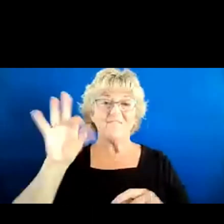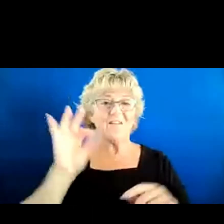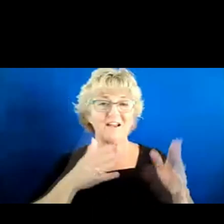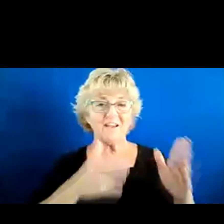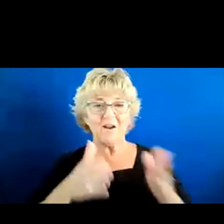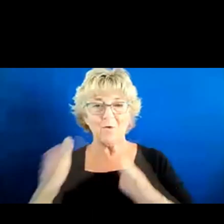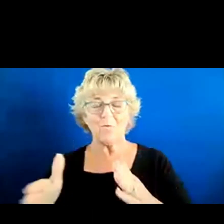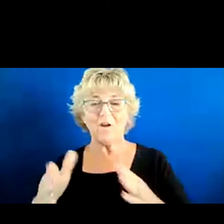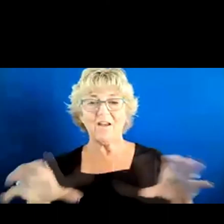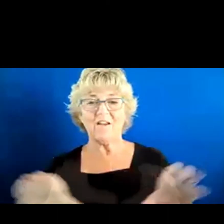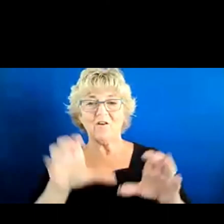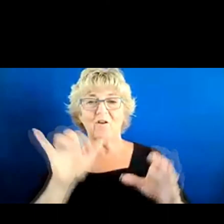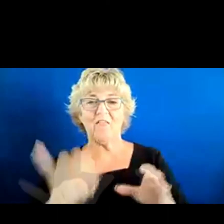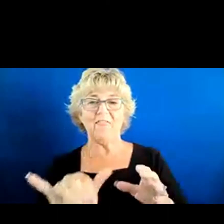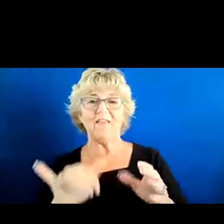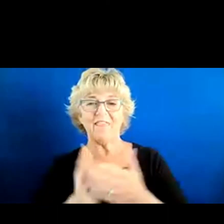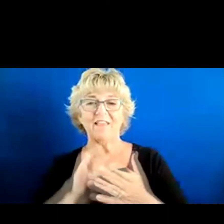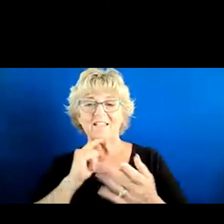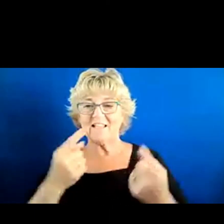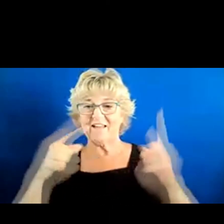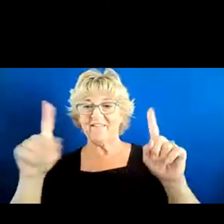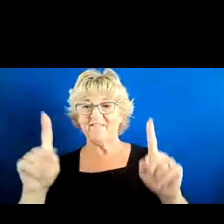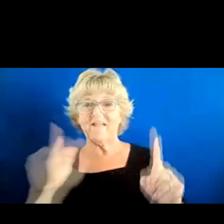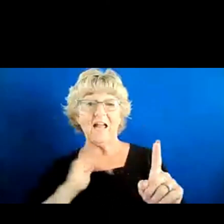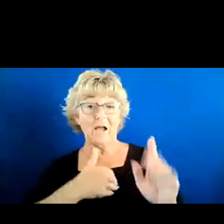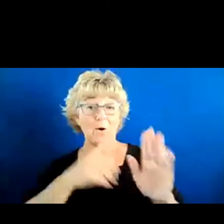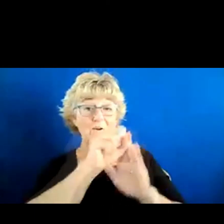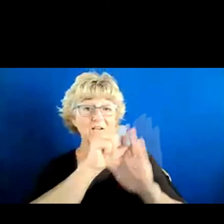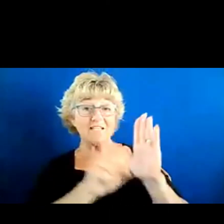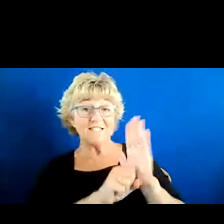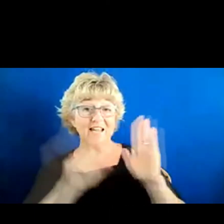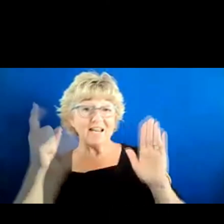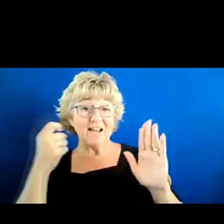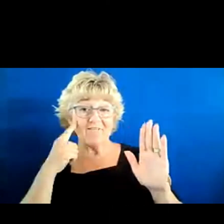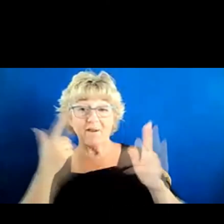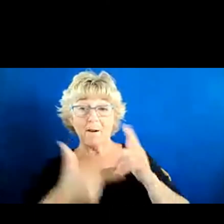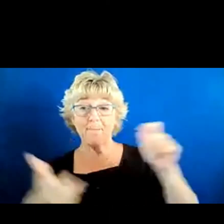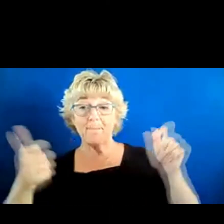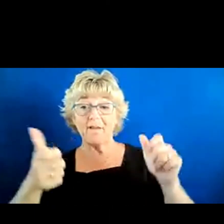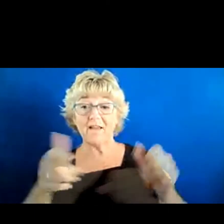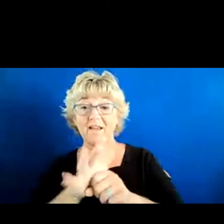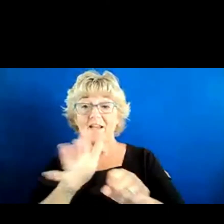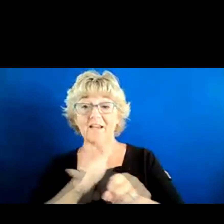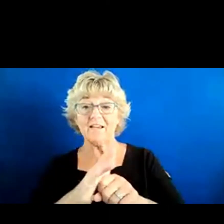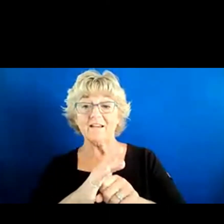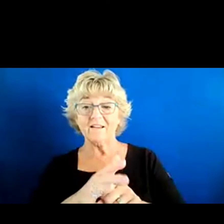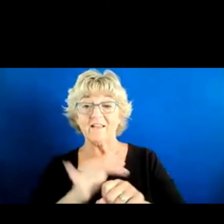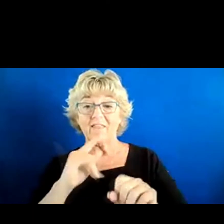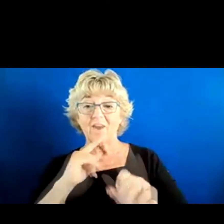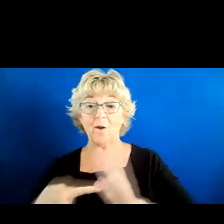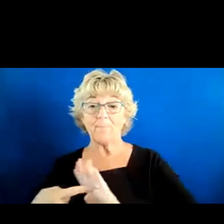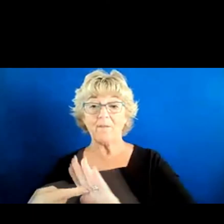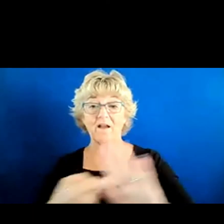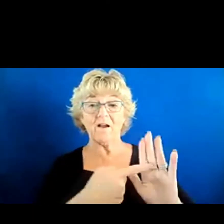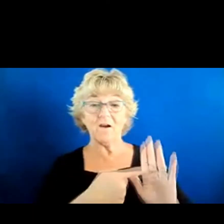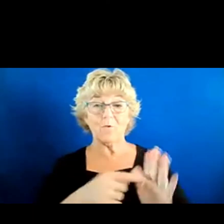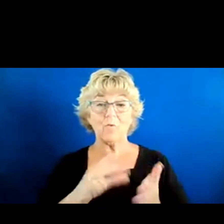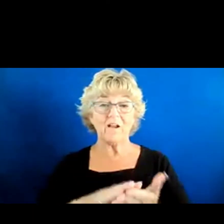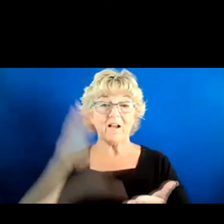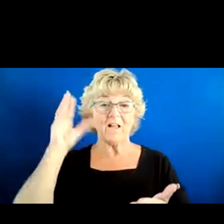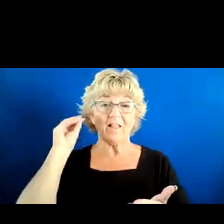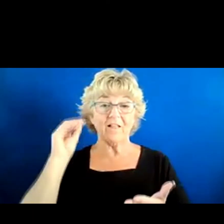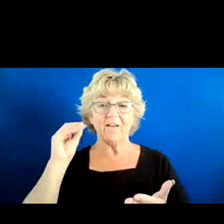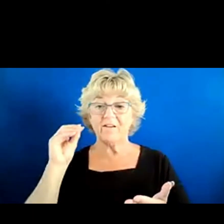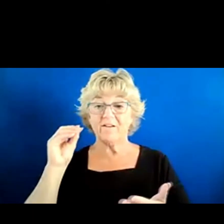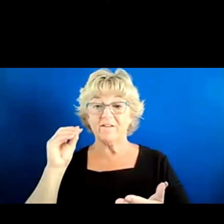effective. And our state government is big enough that there are models out there that are working that we can learn from and try